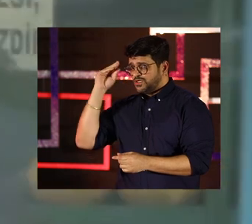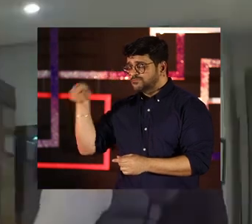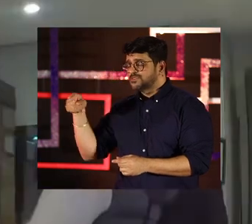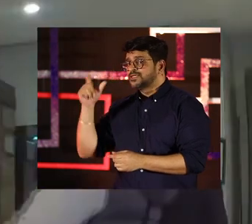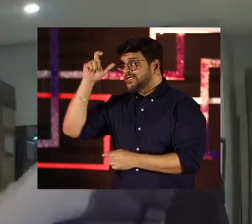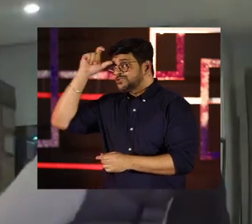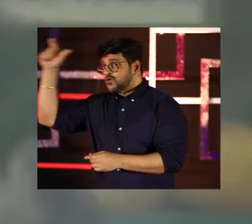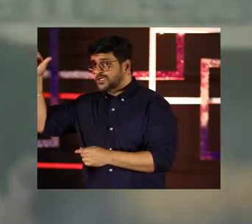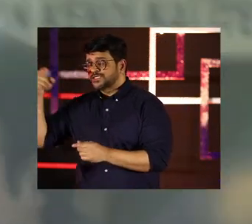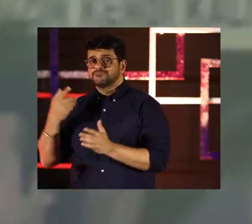We've got hot bagels.